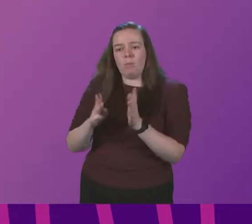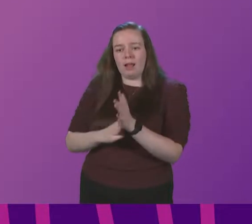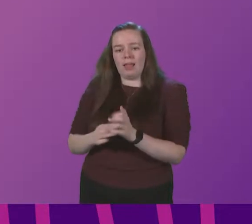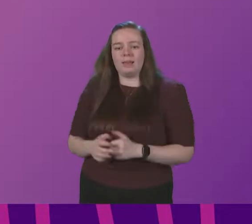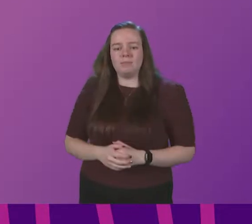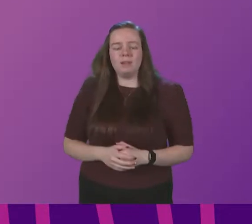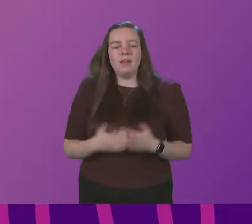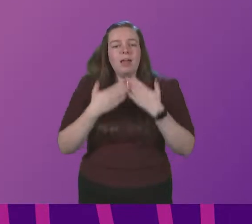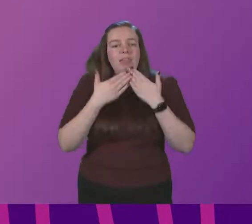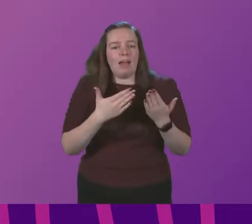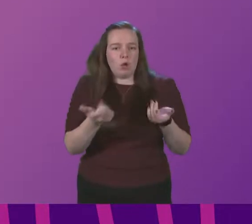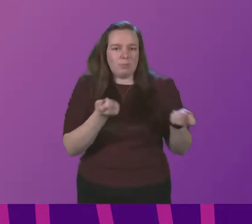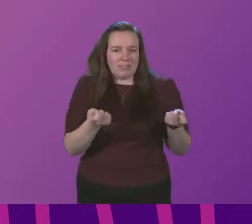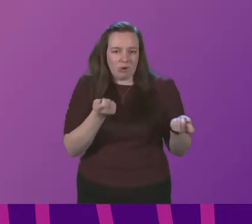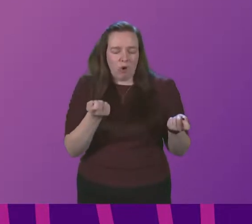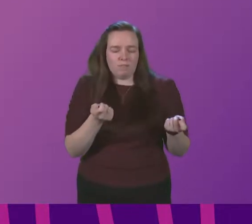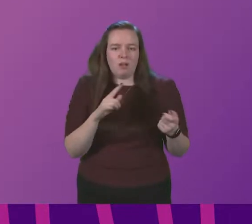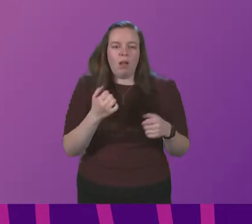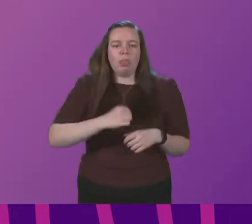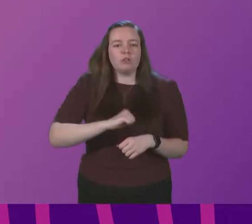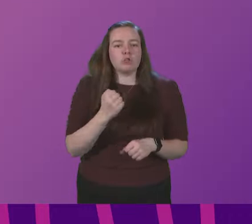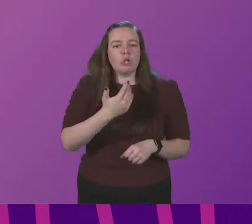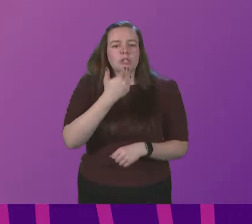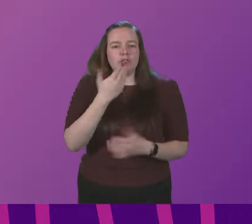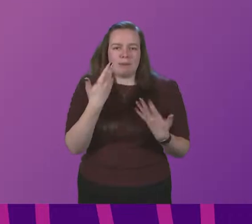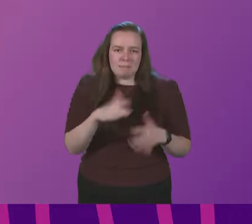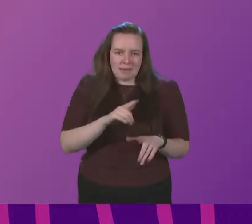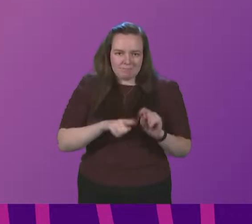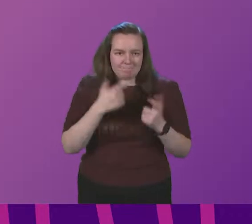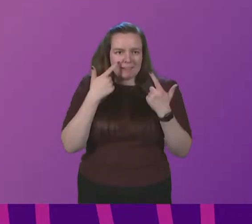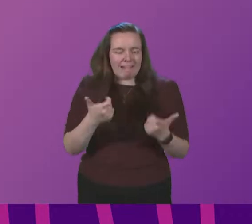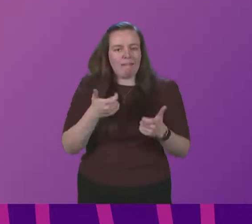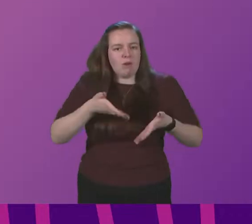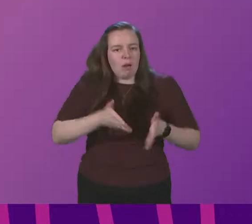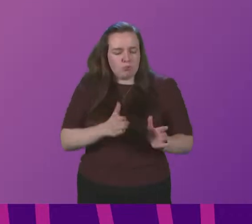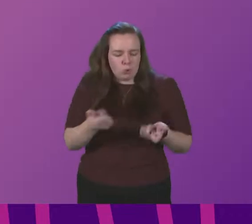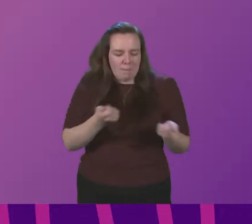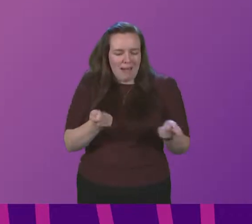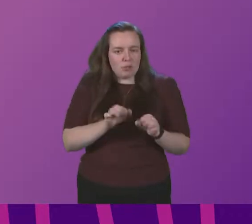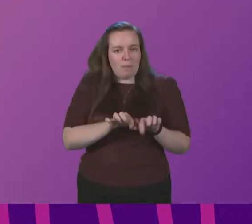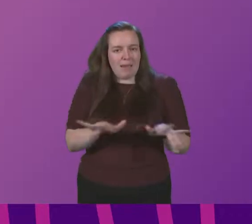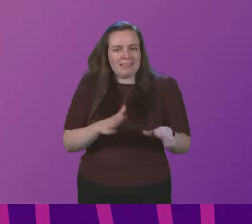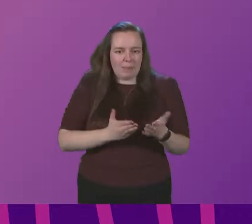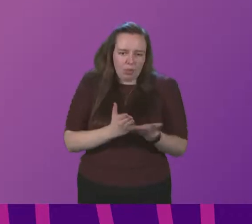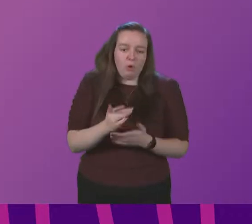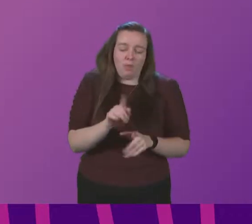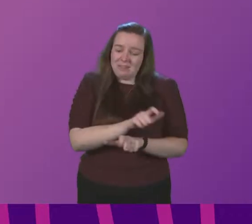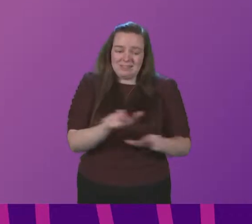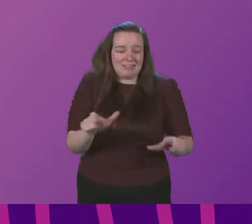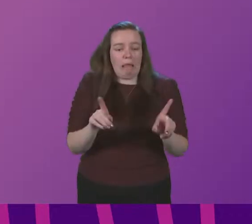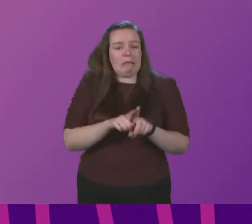Thank you, Presiding Officer. The Scottish Greens have advocated a cautious approach in dealing with the pandemic throughout and that remains our position.